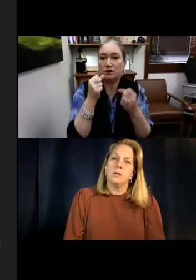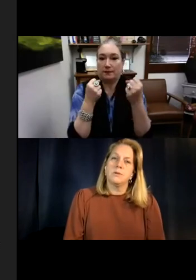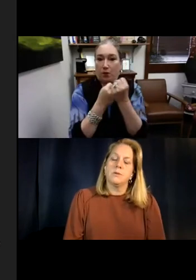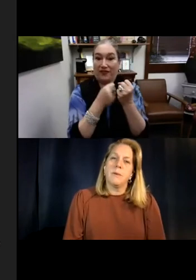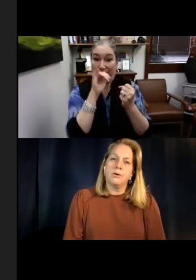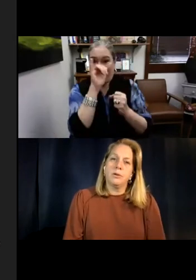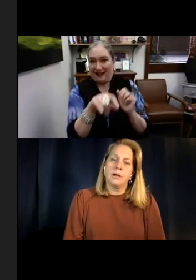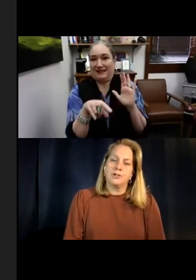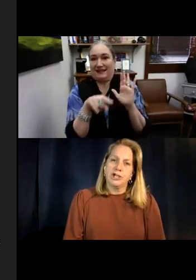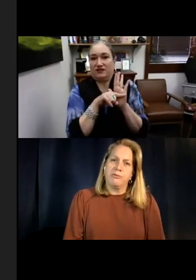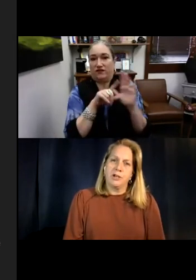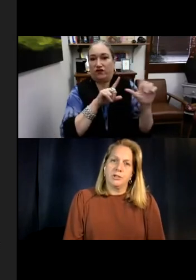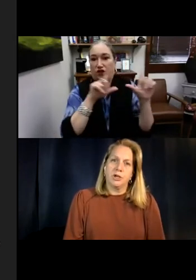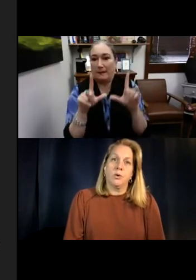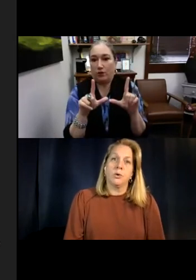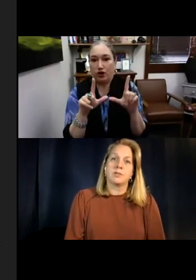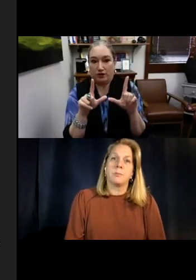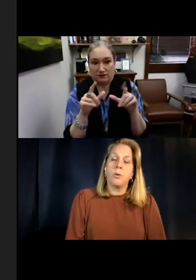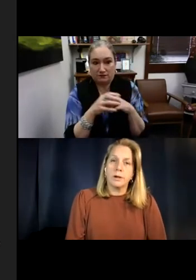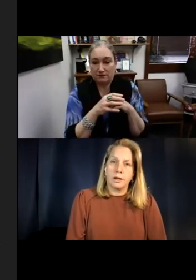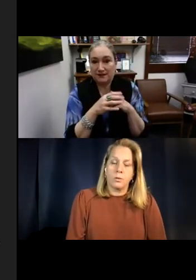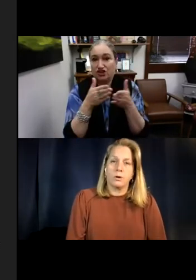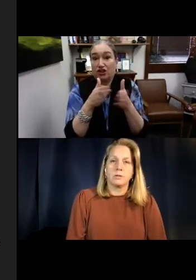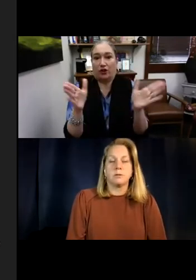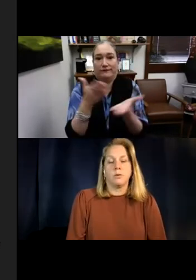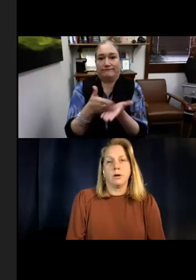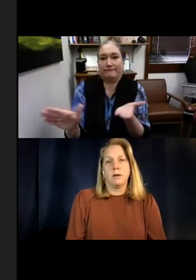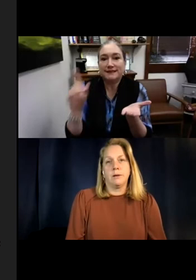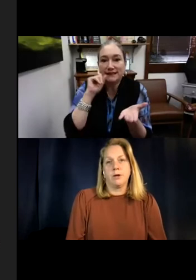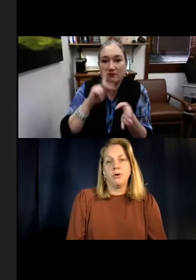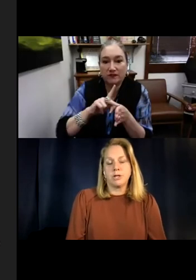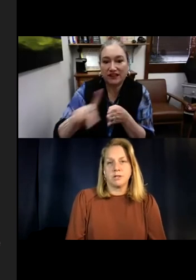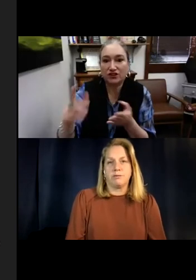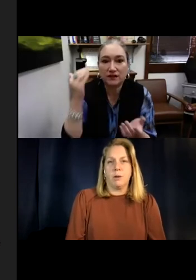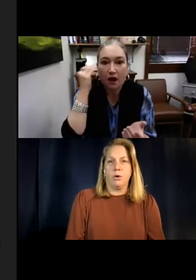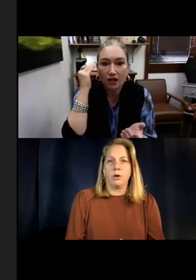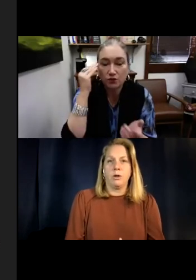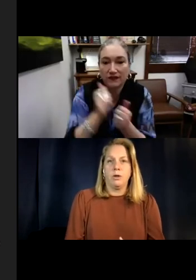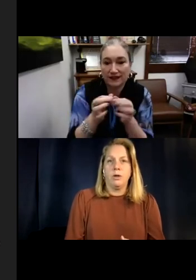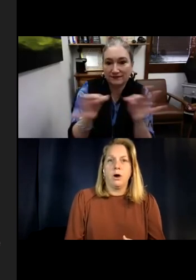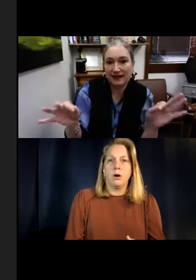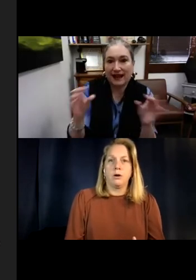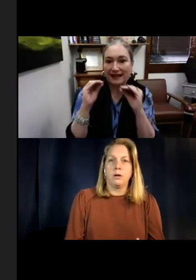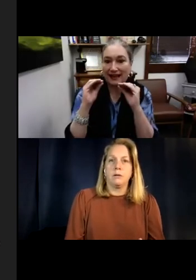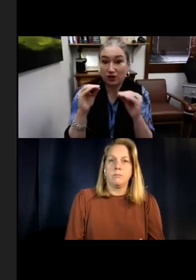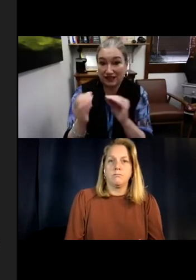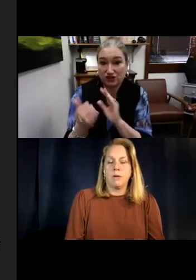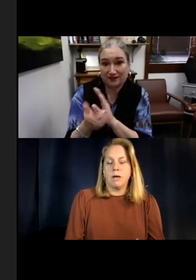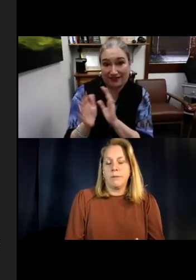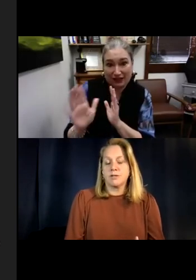So the medical and educational professions who are supporting or encouraging this framework are